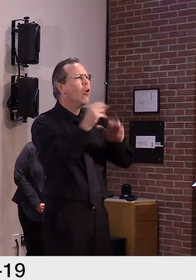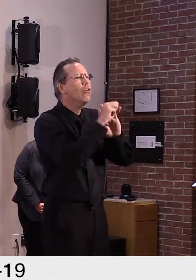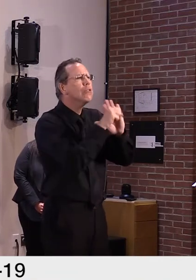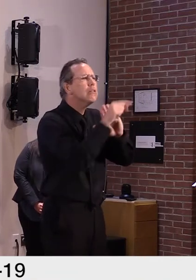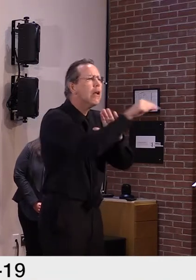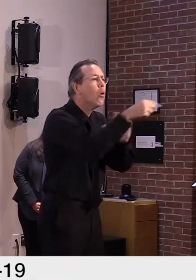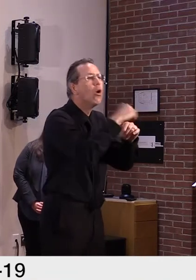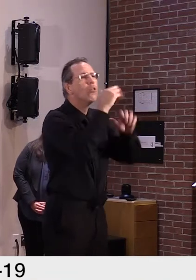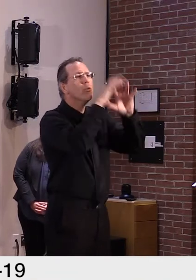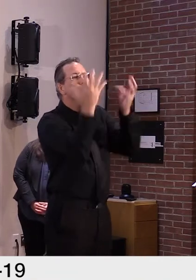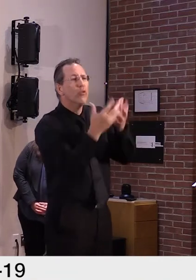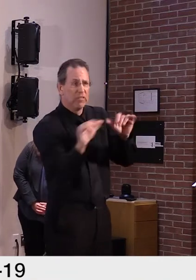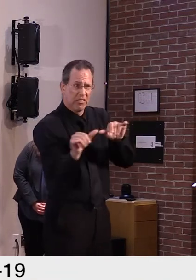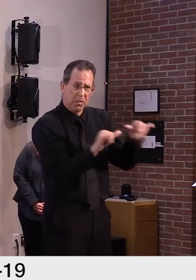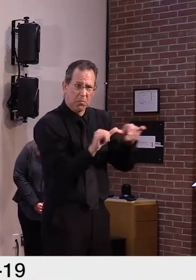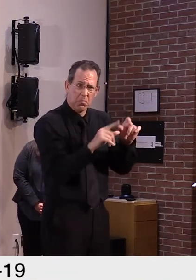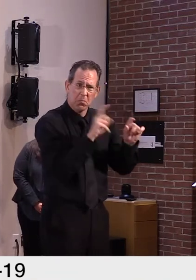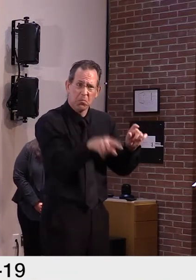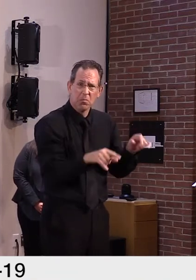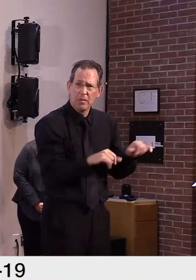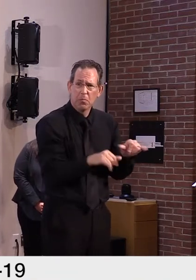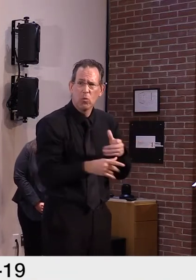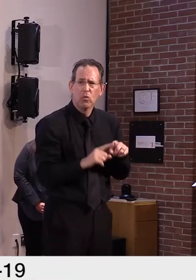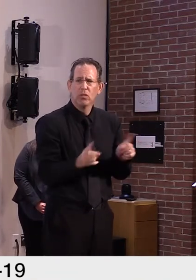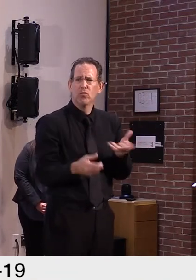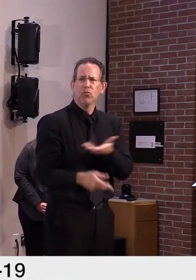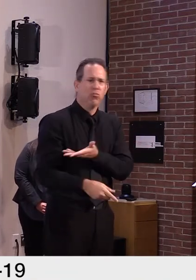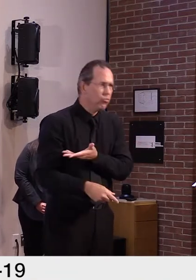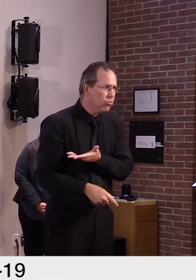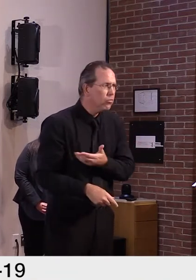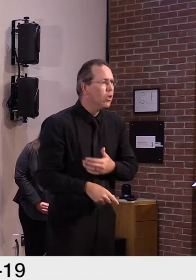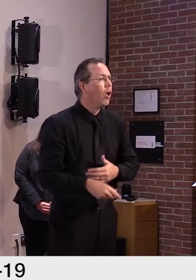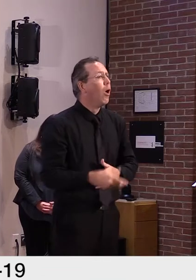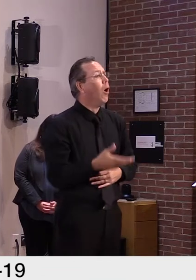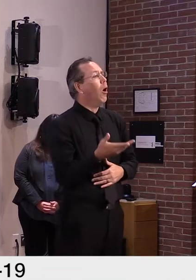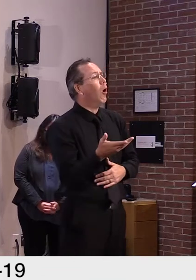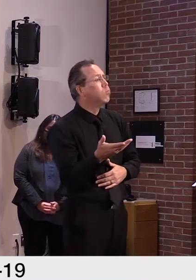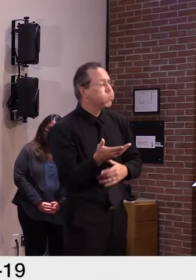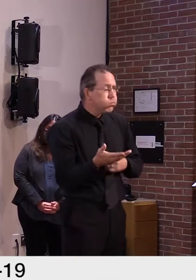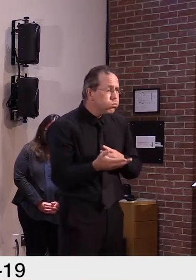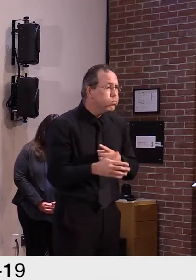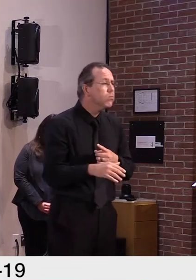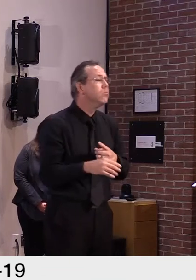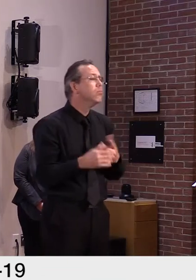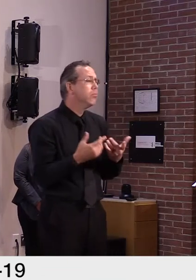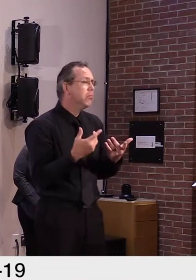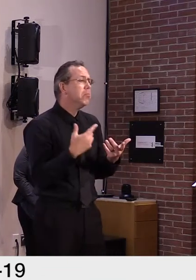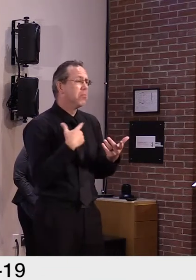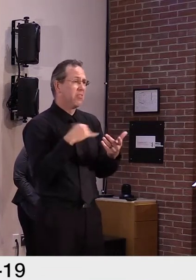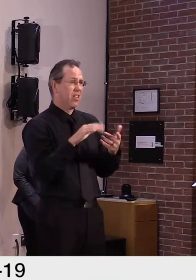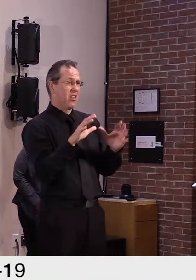when we looked at the BIPOC population is that